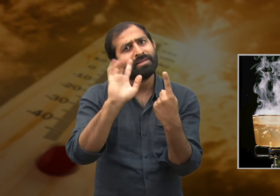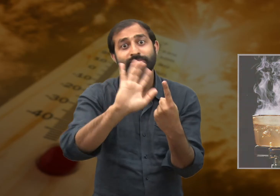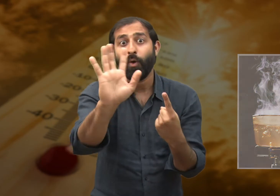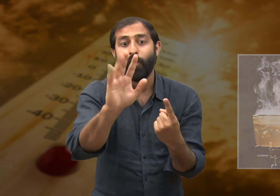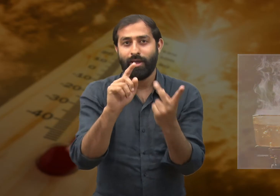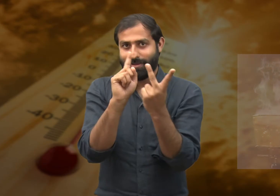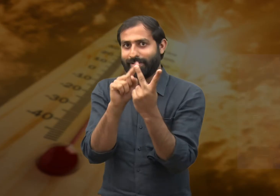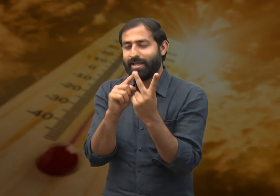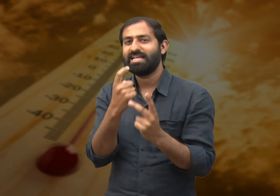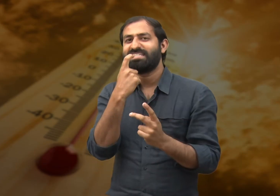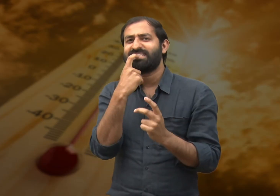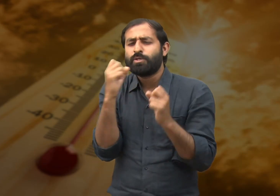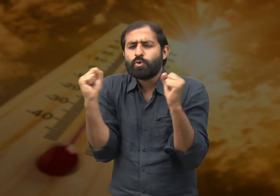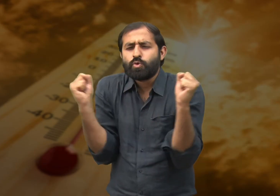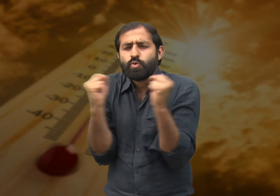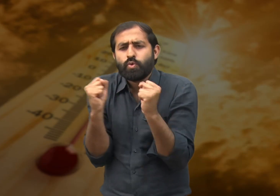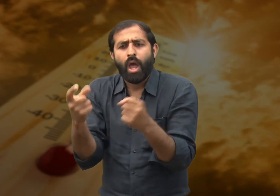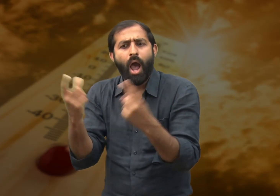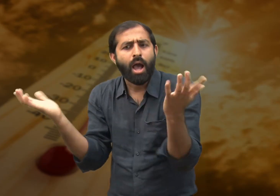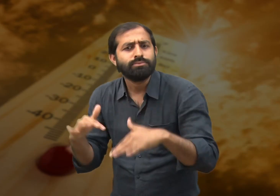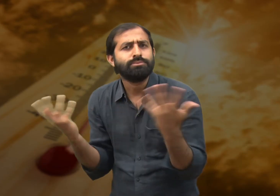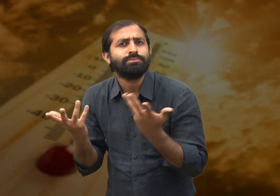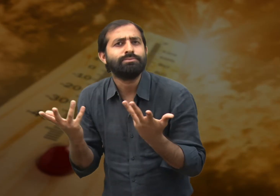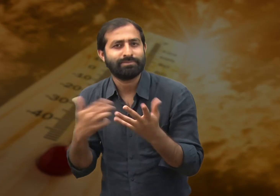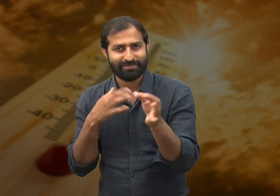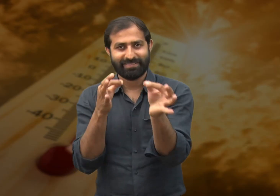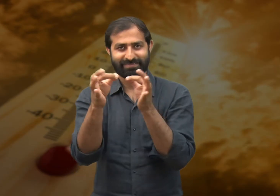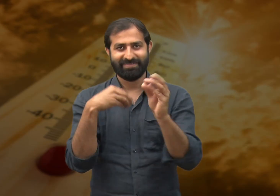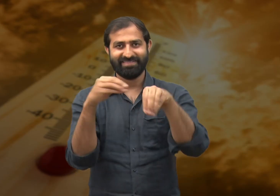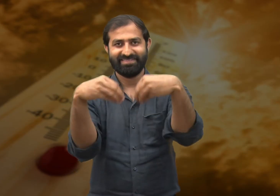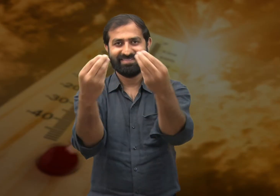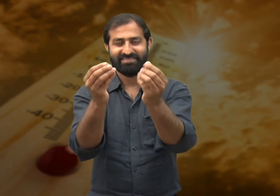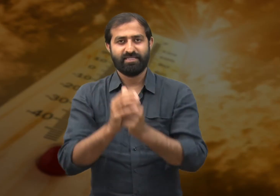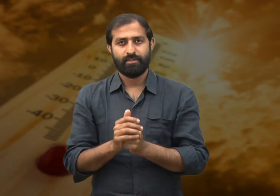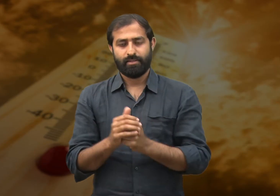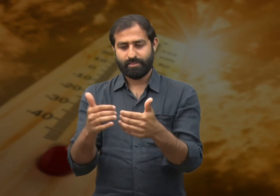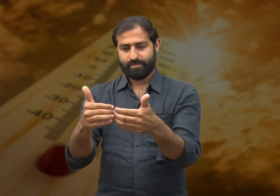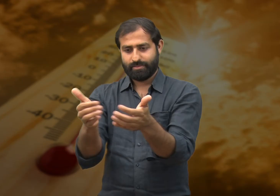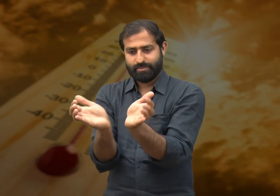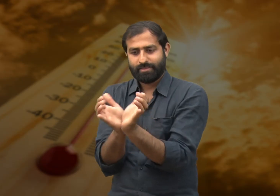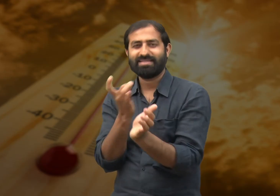occur into another state. That is solid. How does freezing occur? Let me tell you.